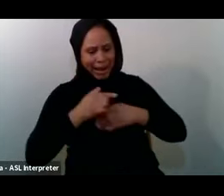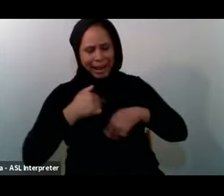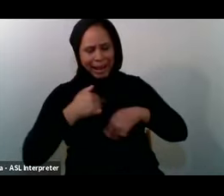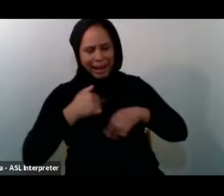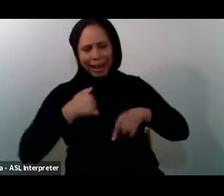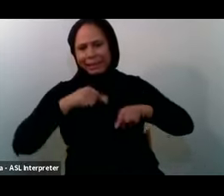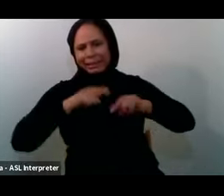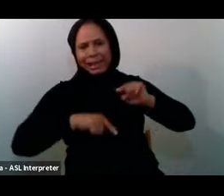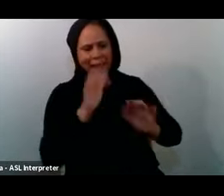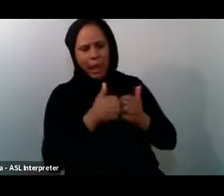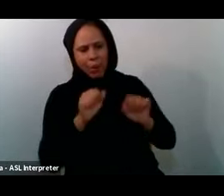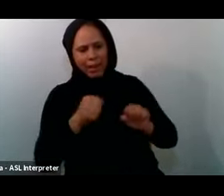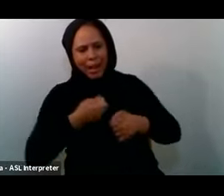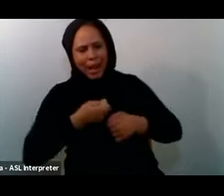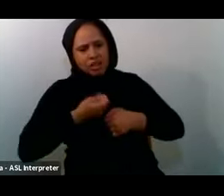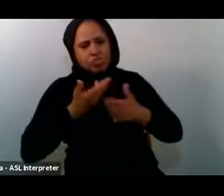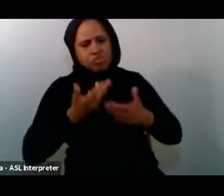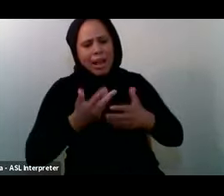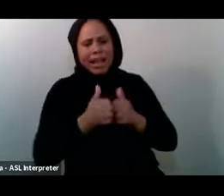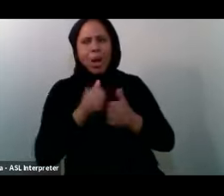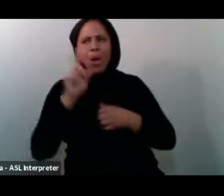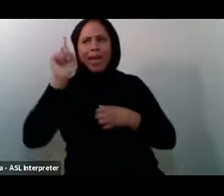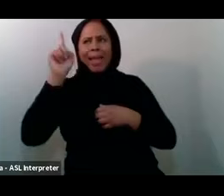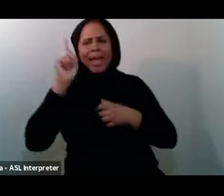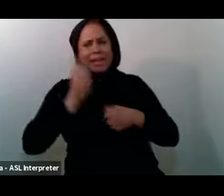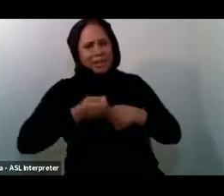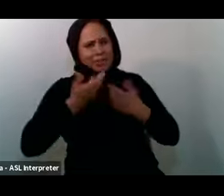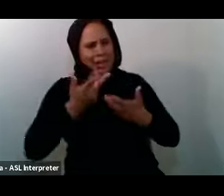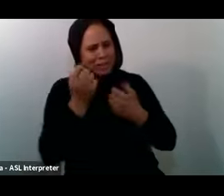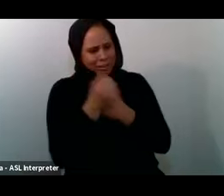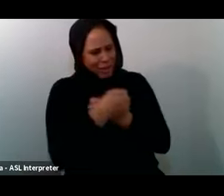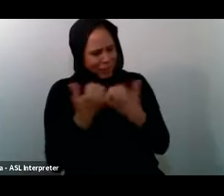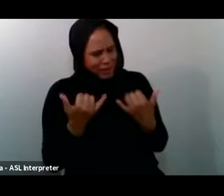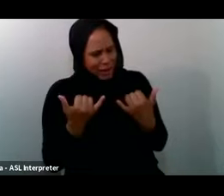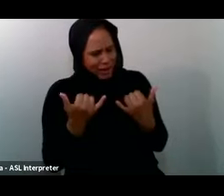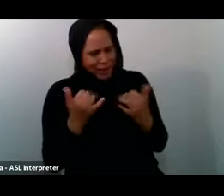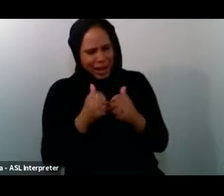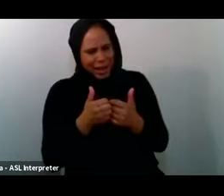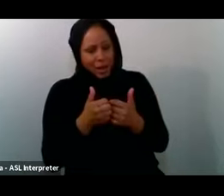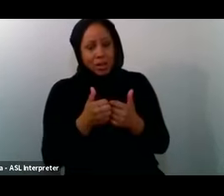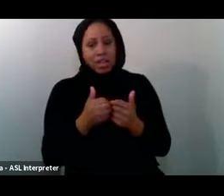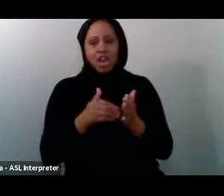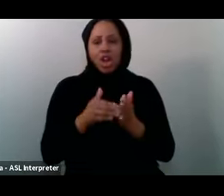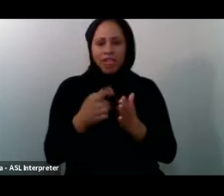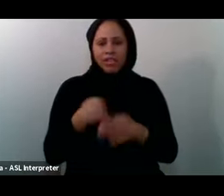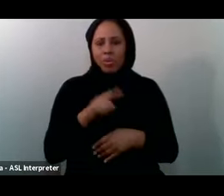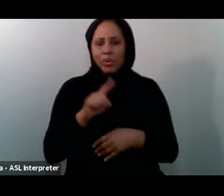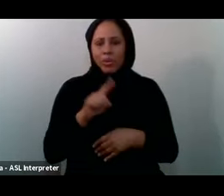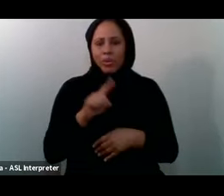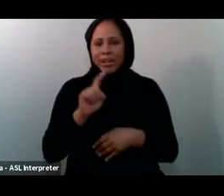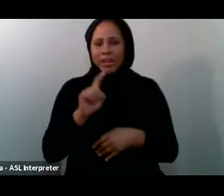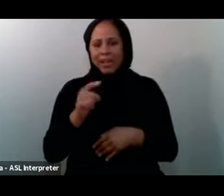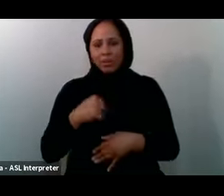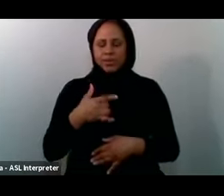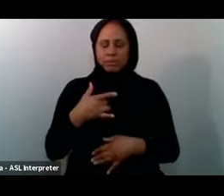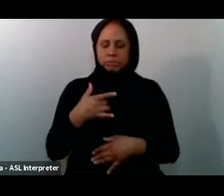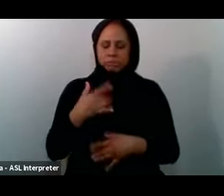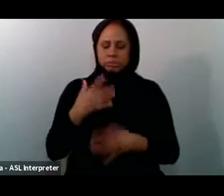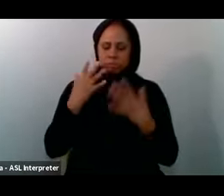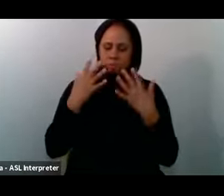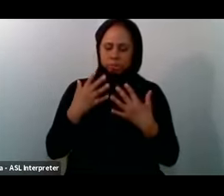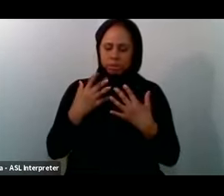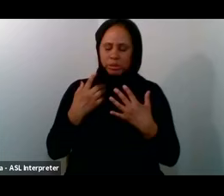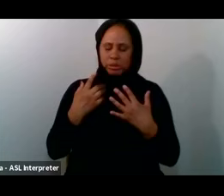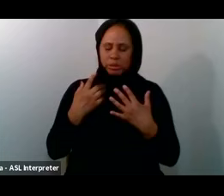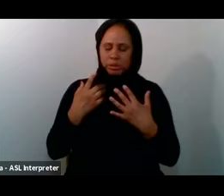Express or How is Allah expressing Love to me In this Moment here So a lot Of times We ask We question We feel Bad that We're not Able to Do what Other